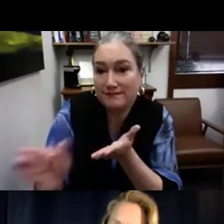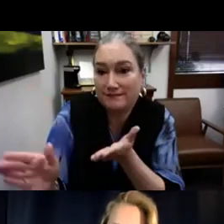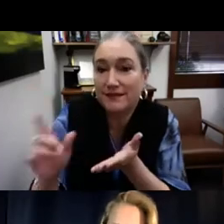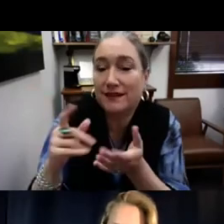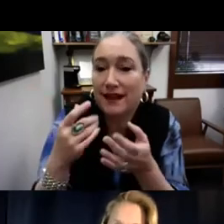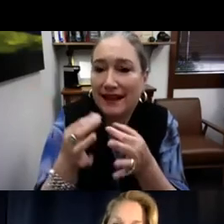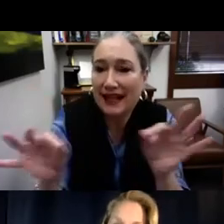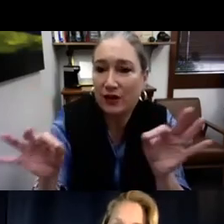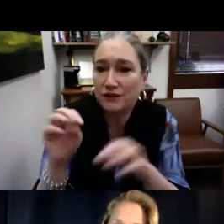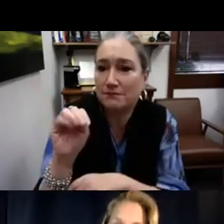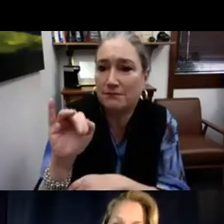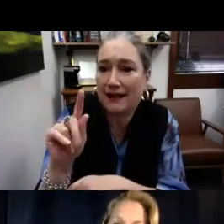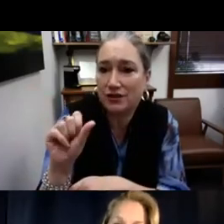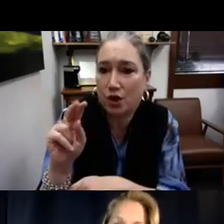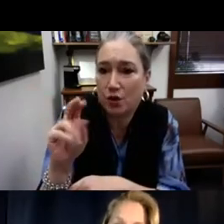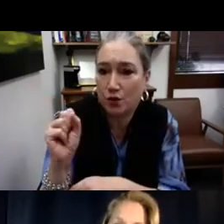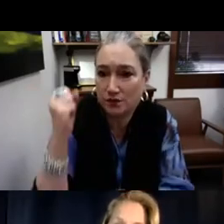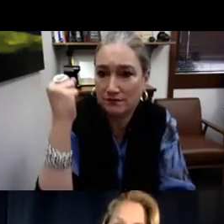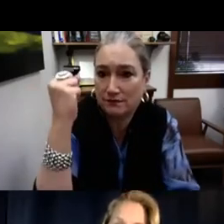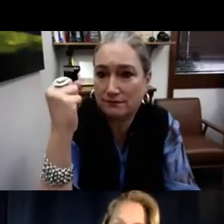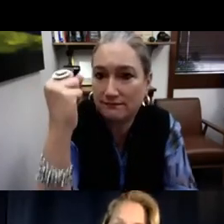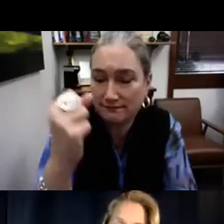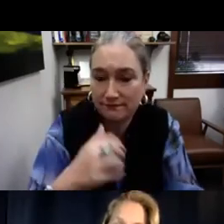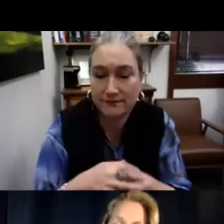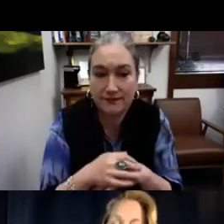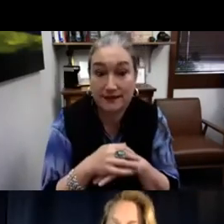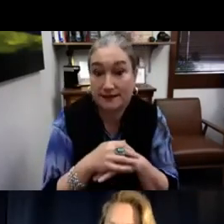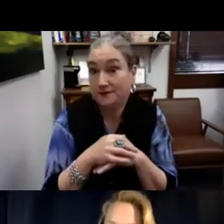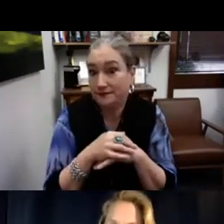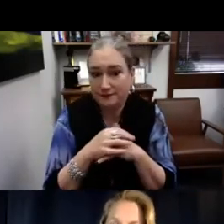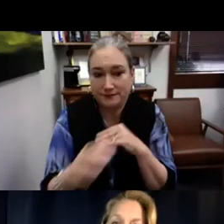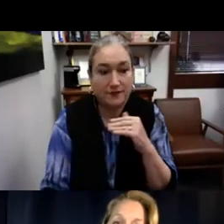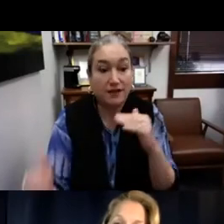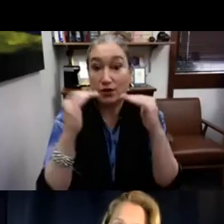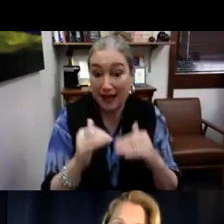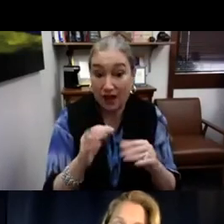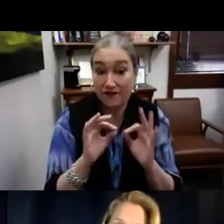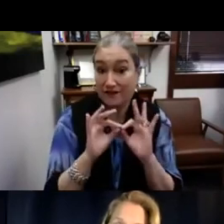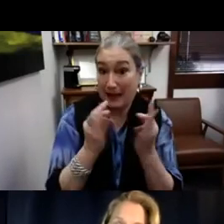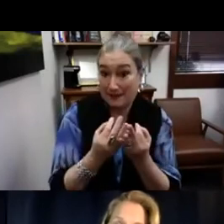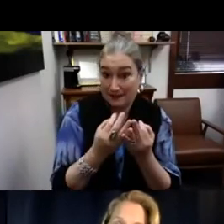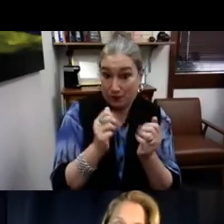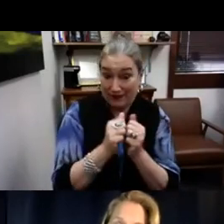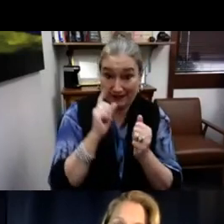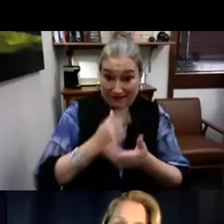is disencouraging sign language. And because it's missing those language milestones.